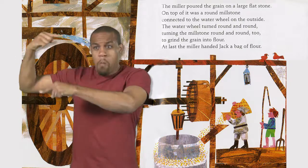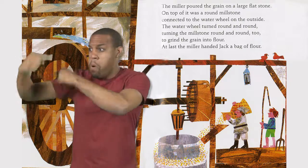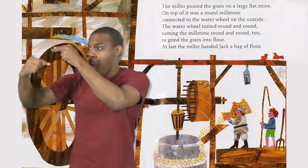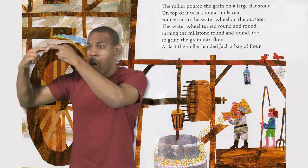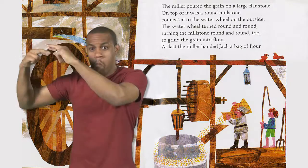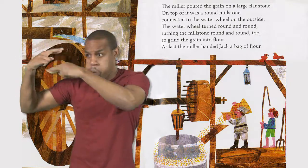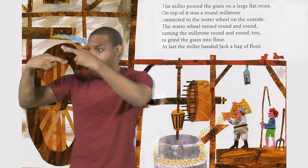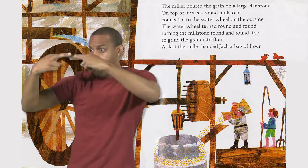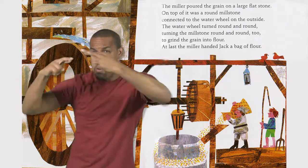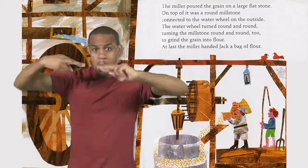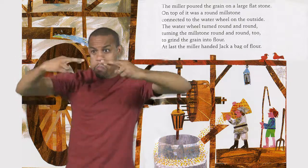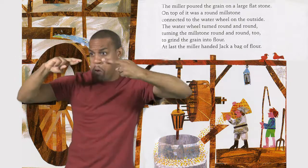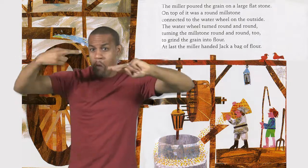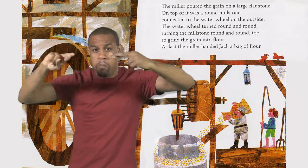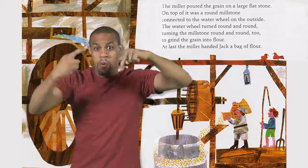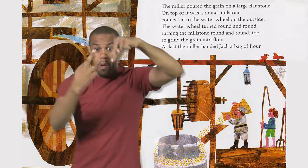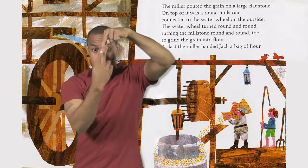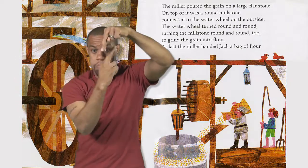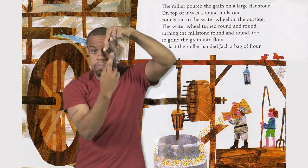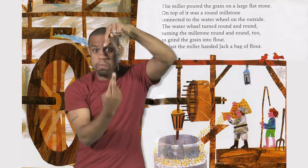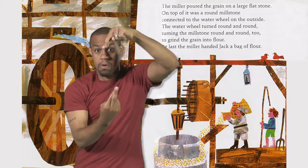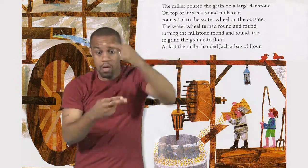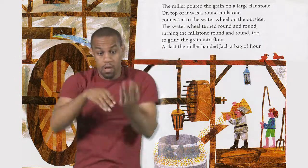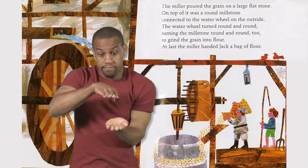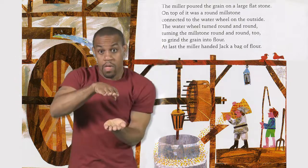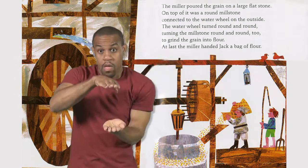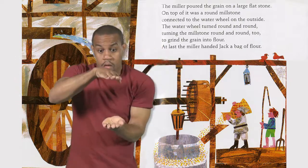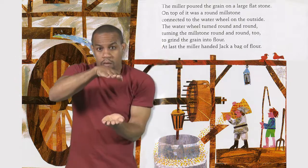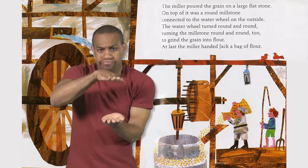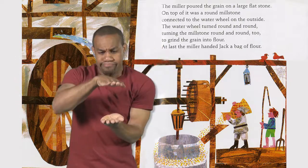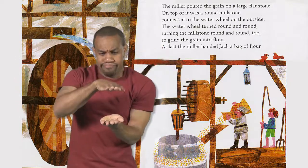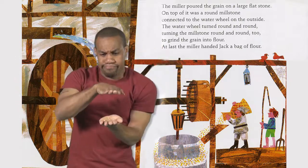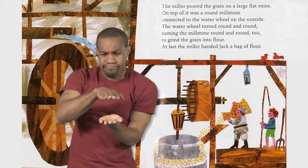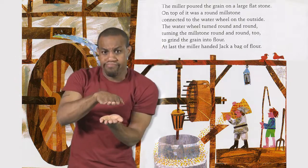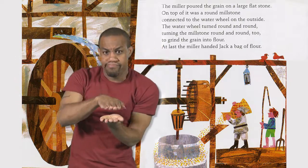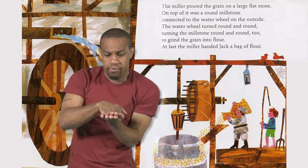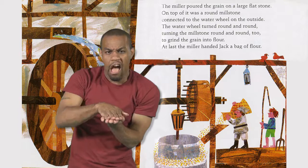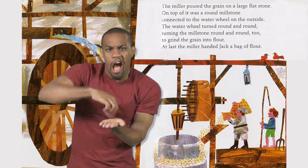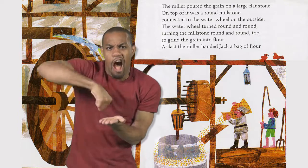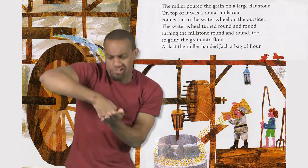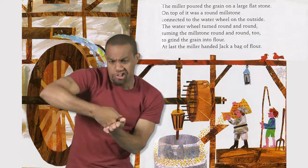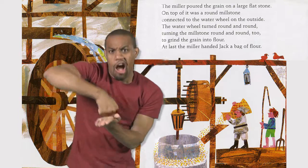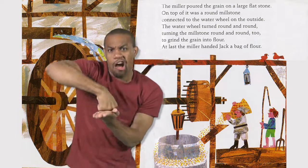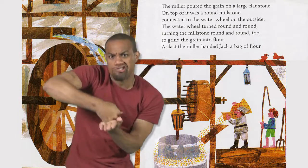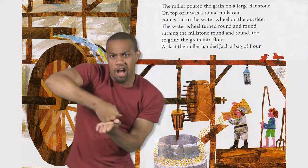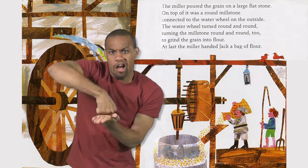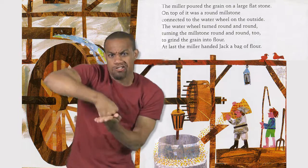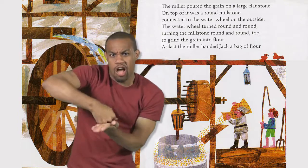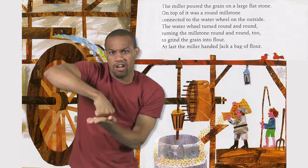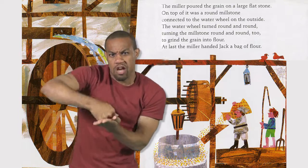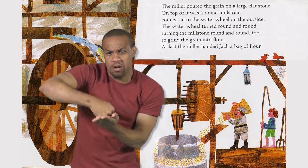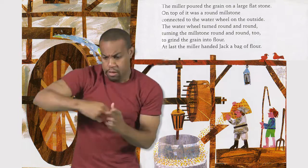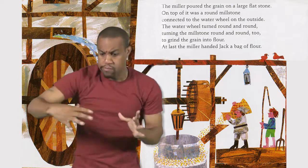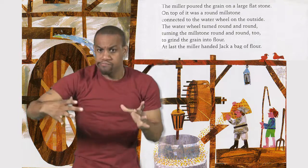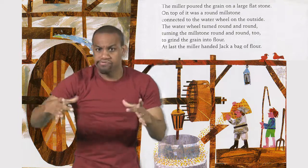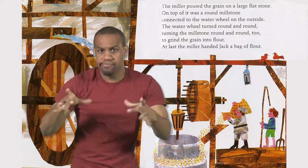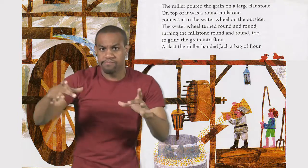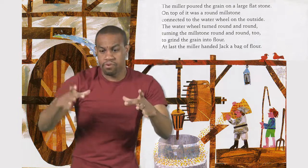connected to the water wheel on the outside The water wheel turned round and round Turning the